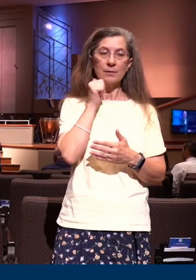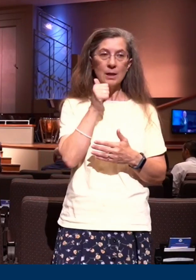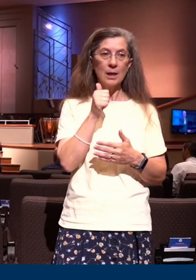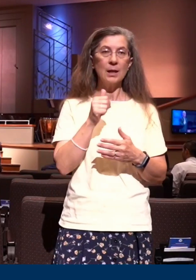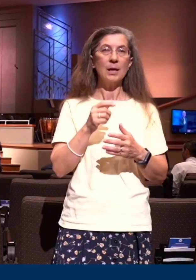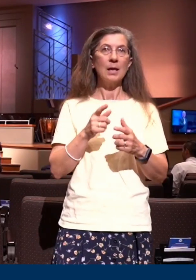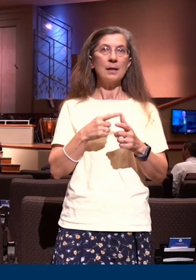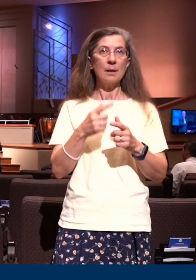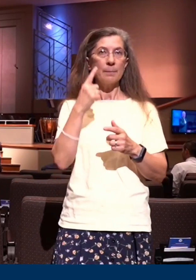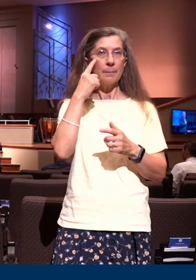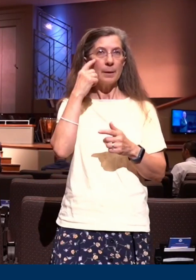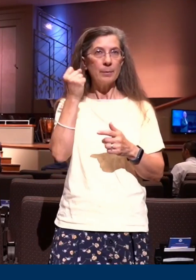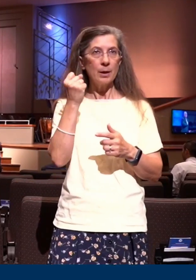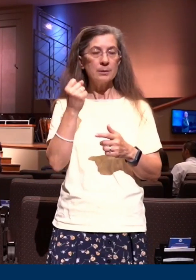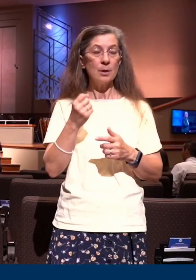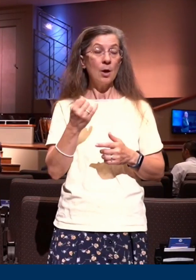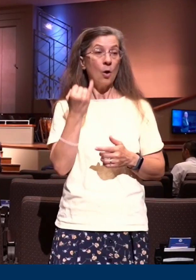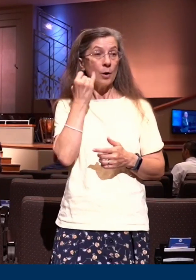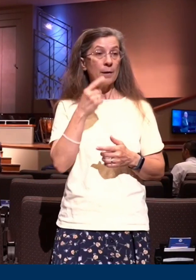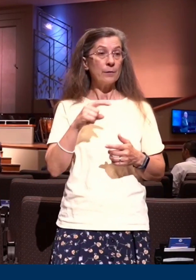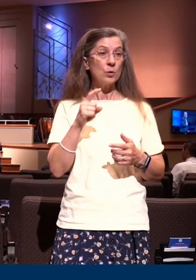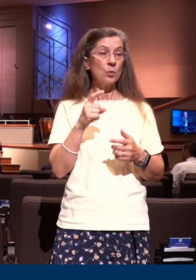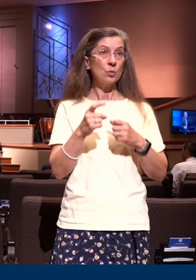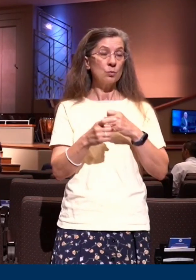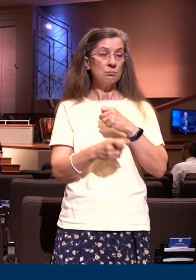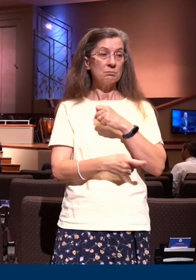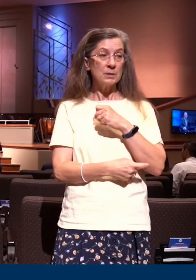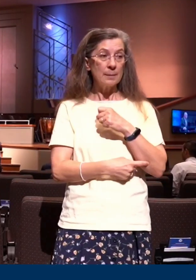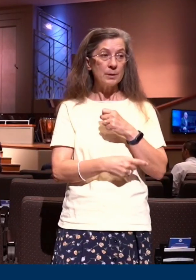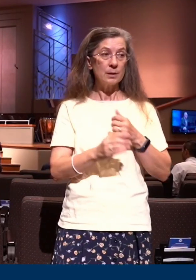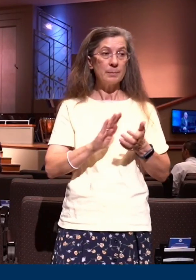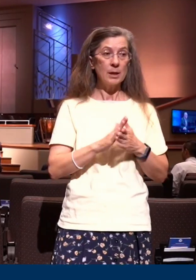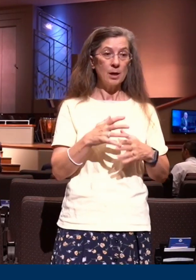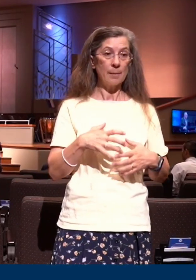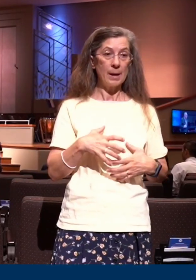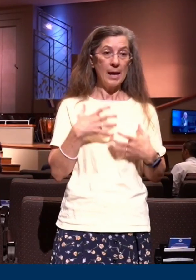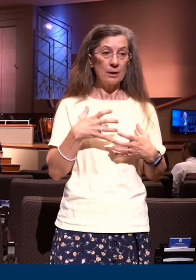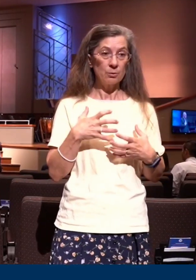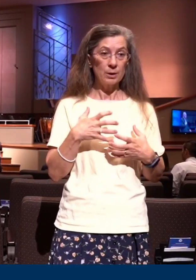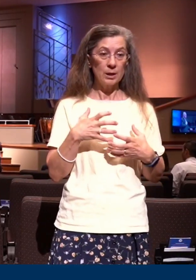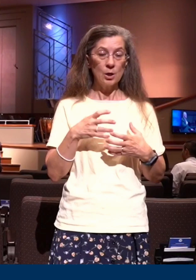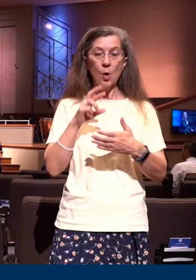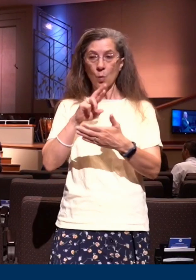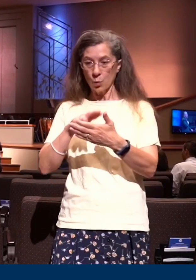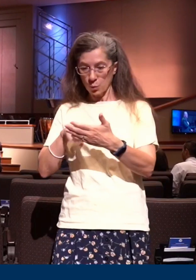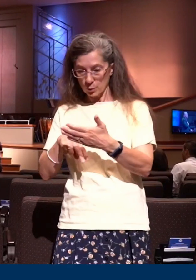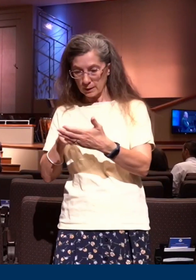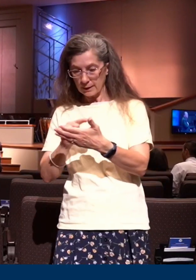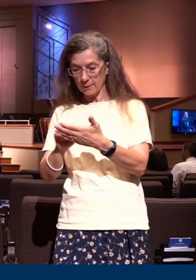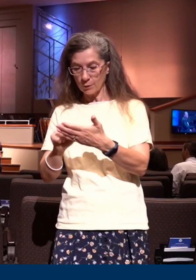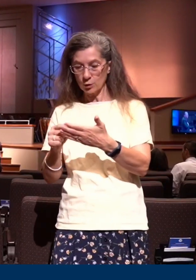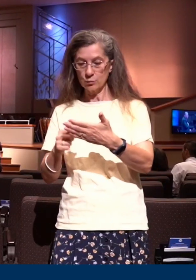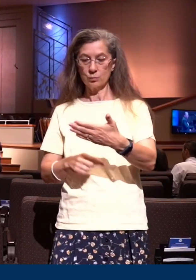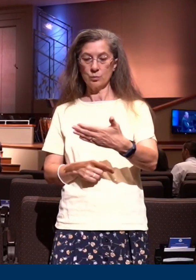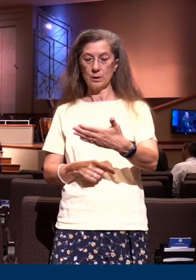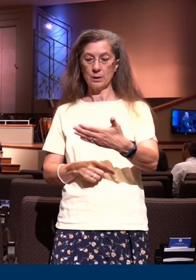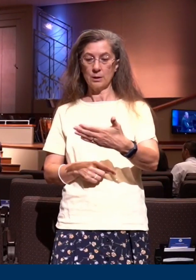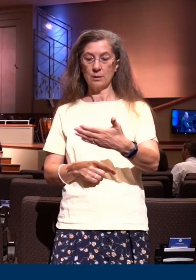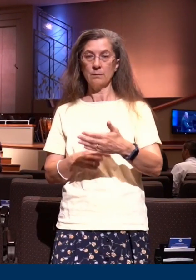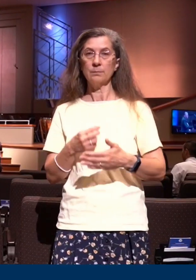temptation to anger put those verses right by your heart put those verses right where you used to put your cigarettes put